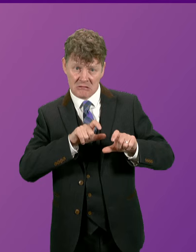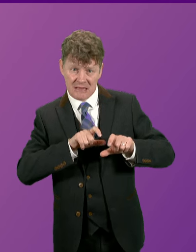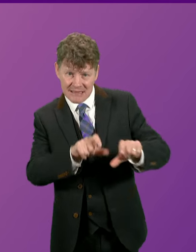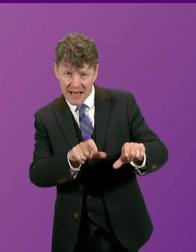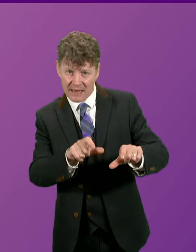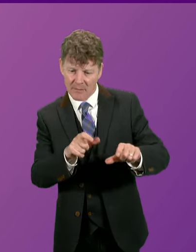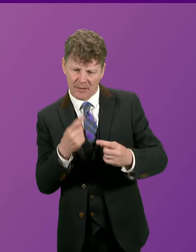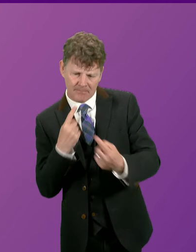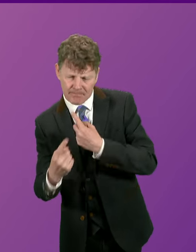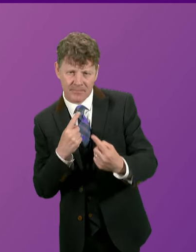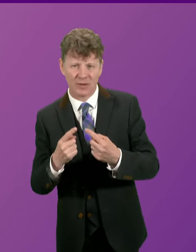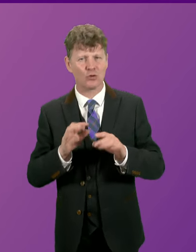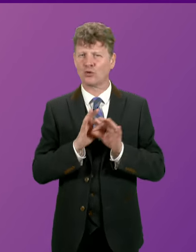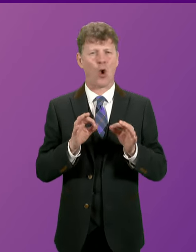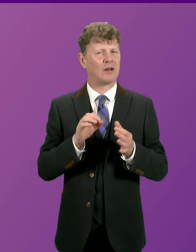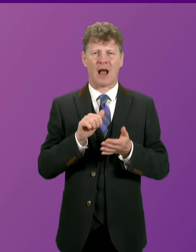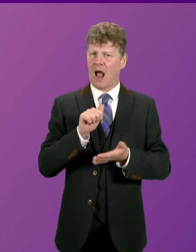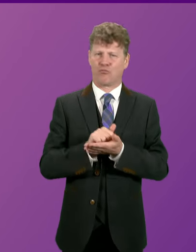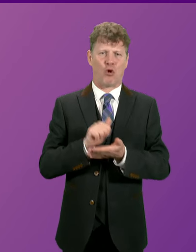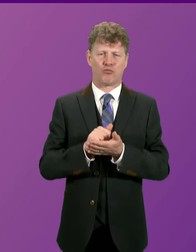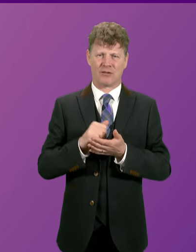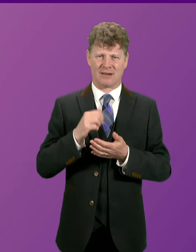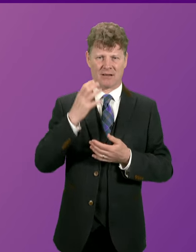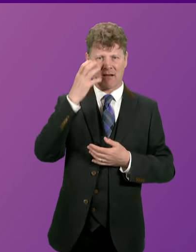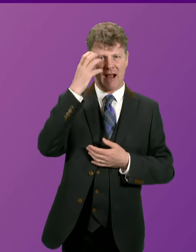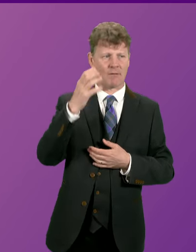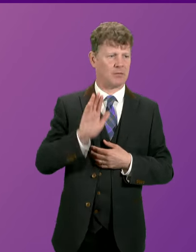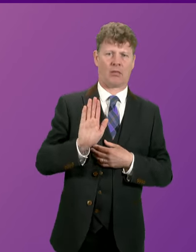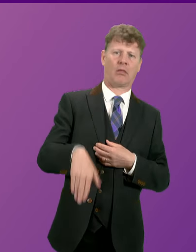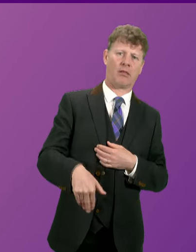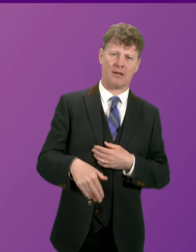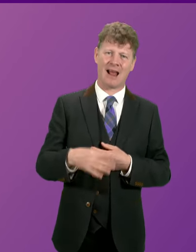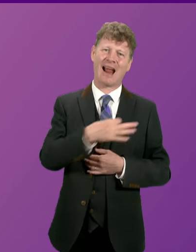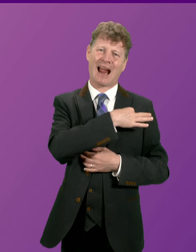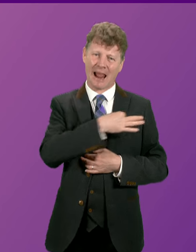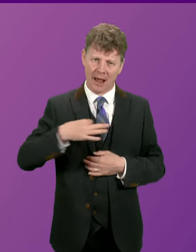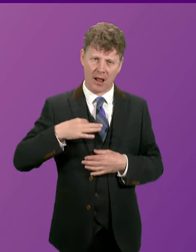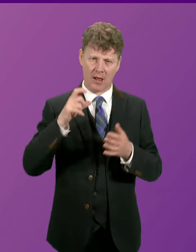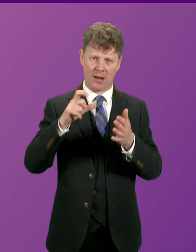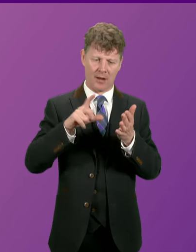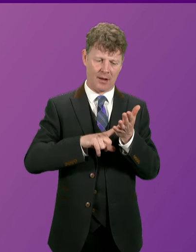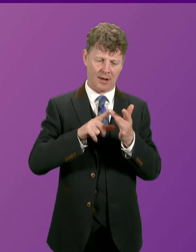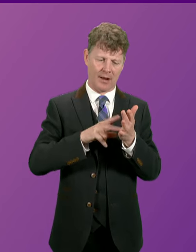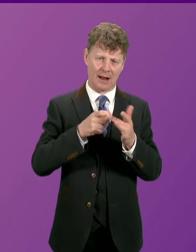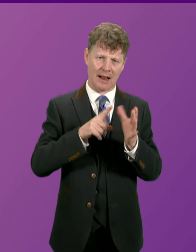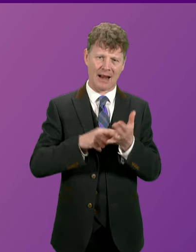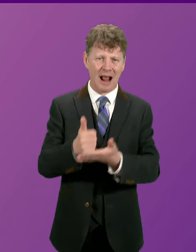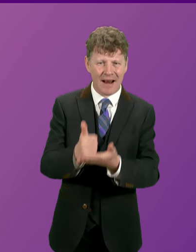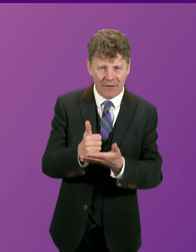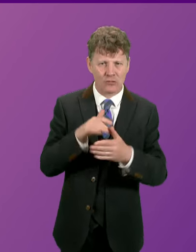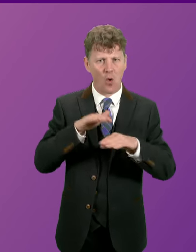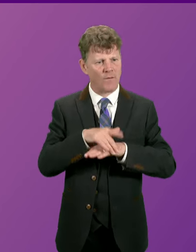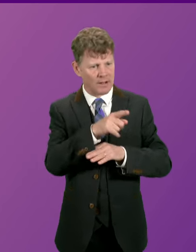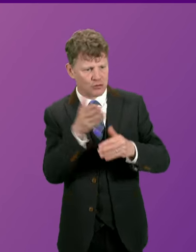think it would be inappropriate for the government not to take seriously the clinical advice that we have about the sustainability and effectiveness